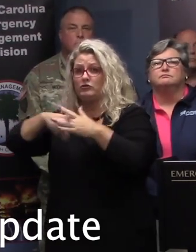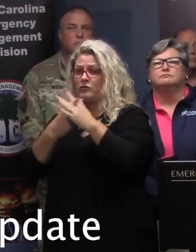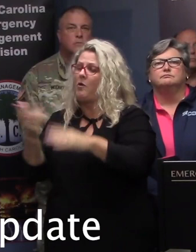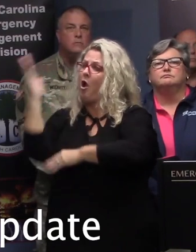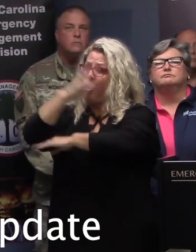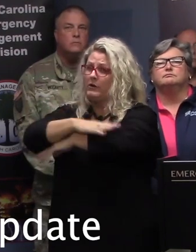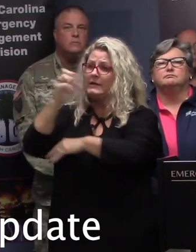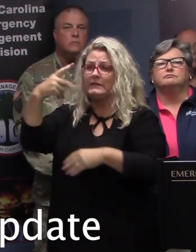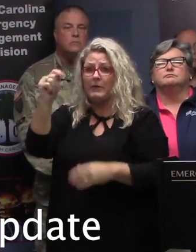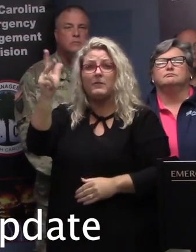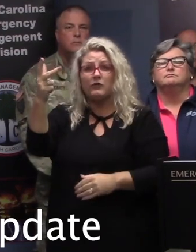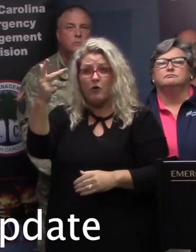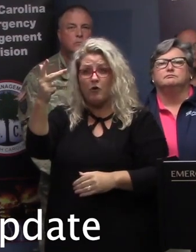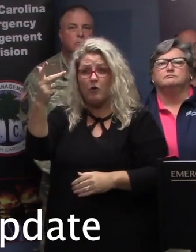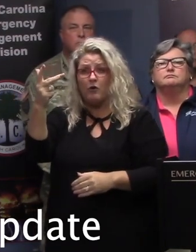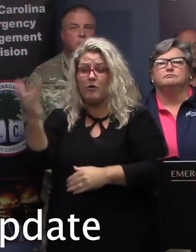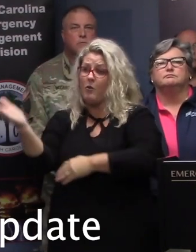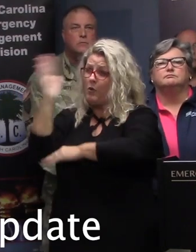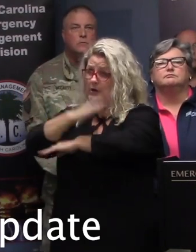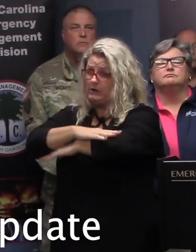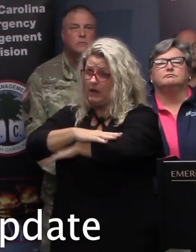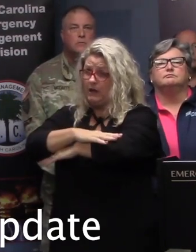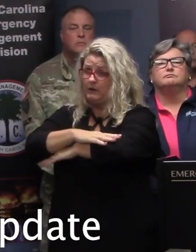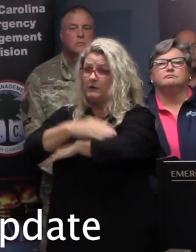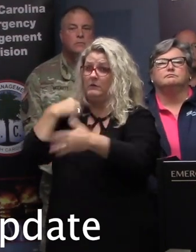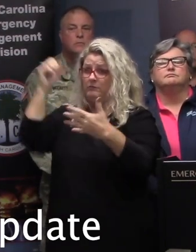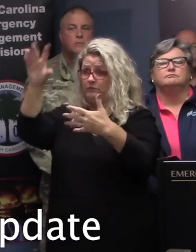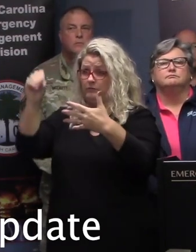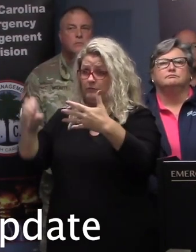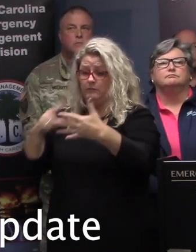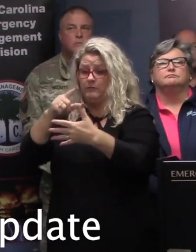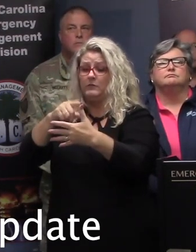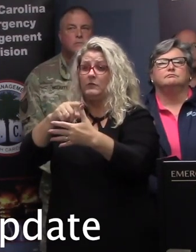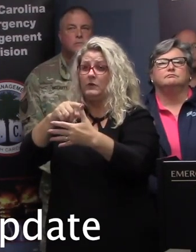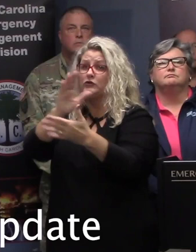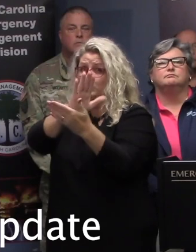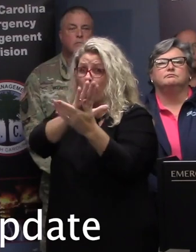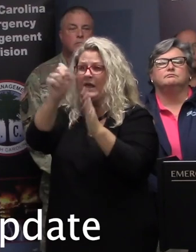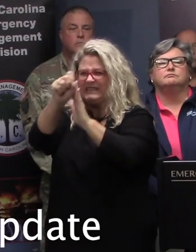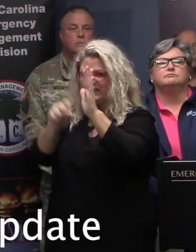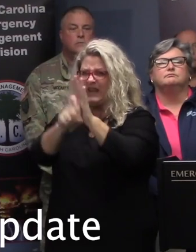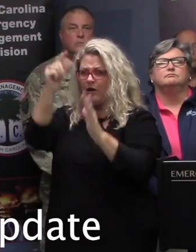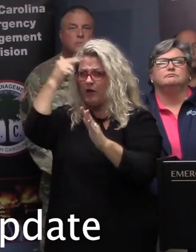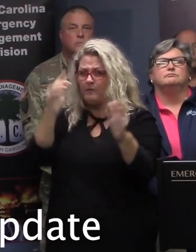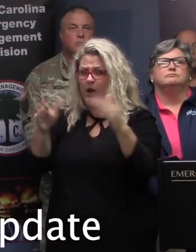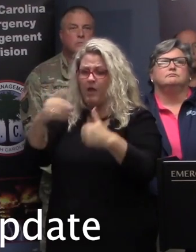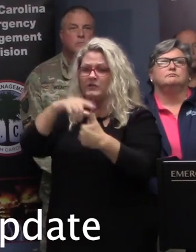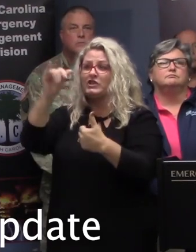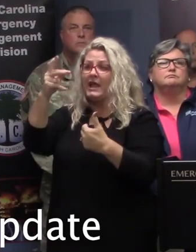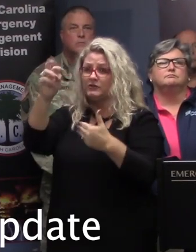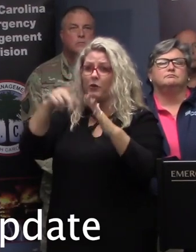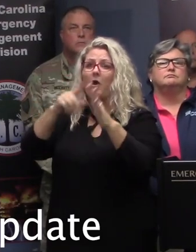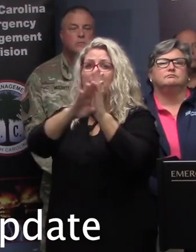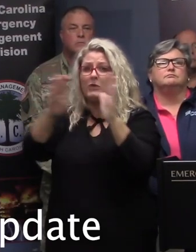day, September the 3rd, for the entire day. They are, in these counties, for schools and state government offices, Jasper,